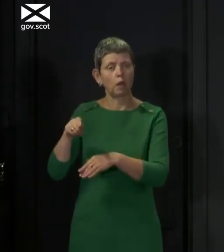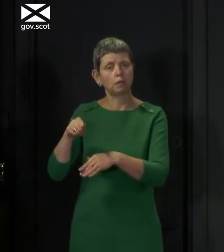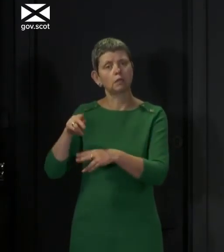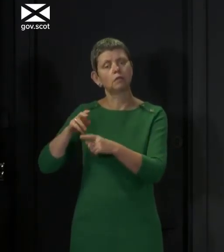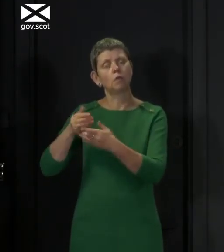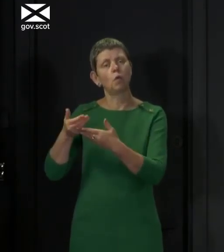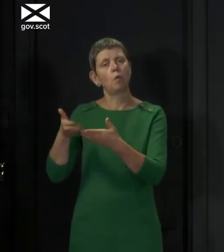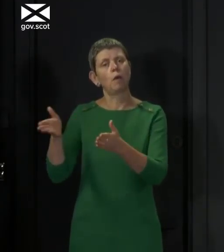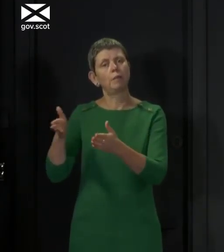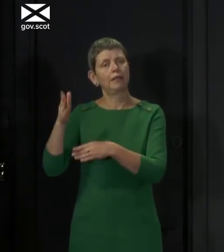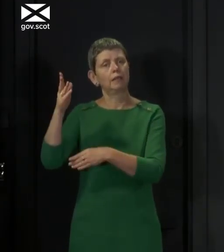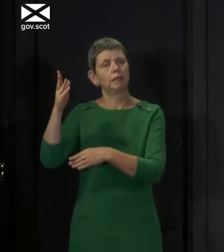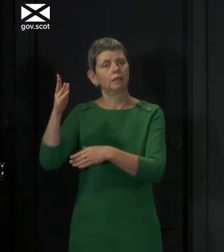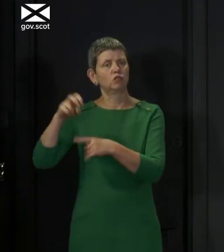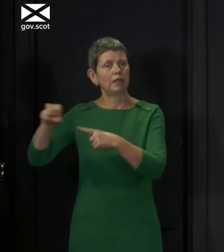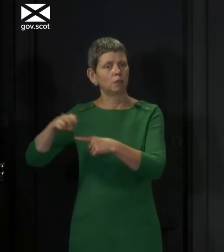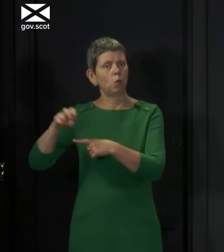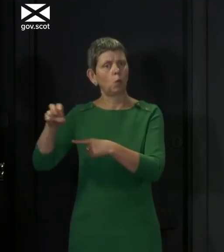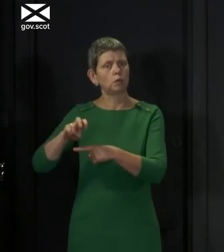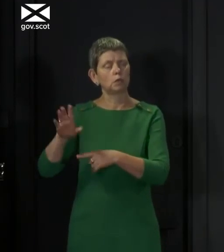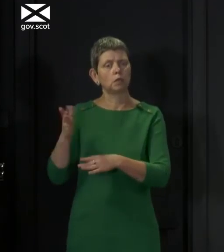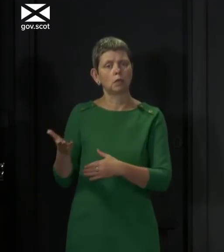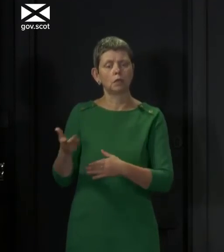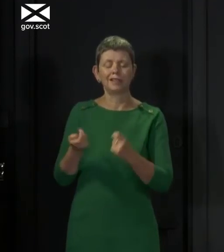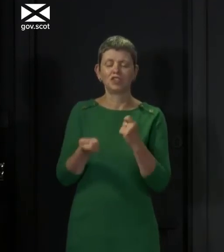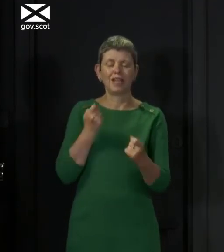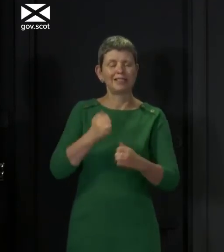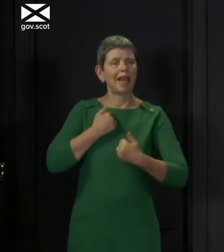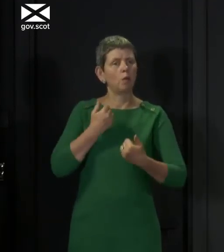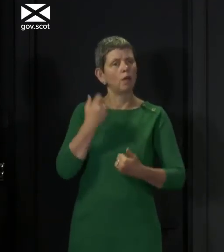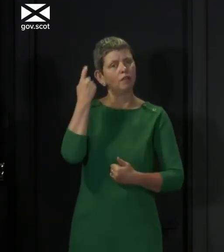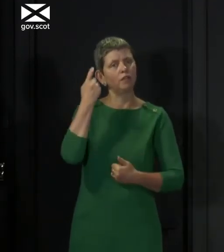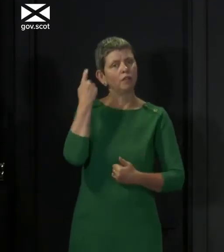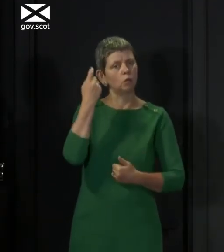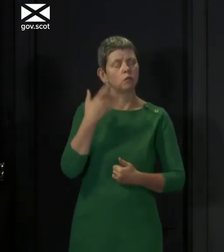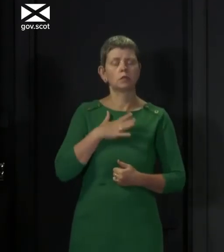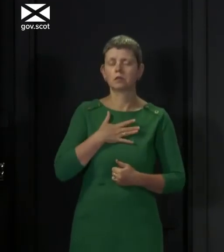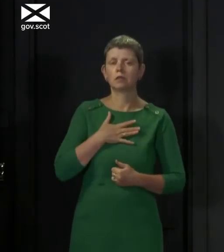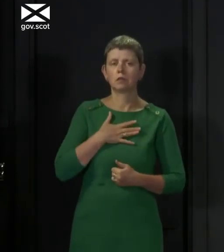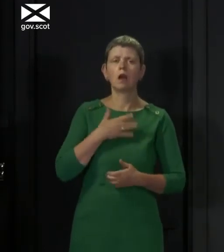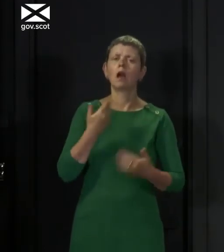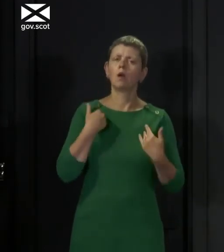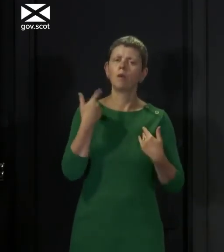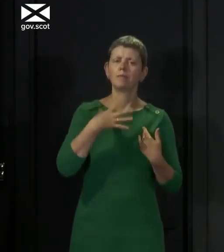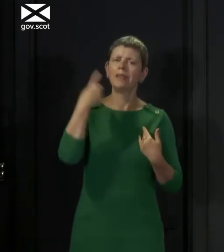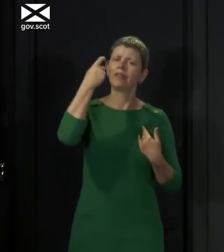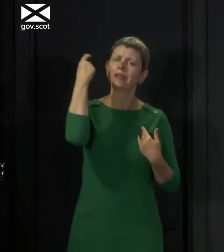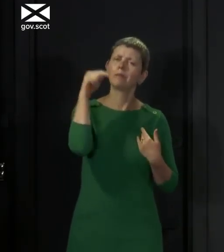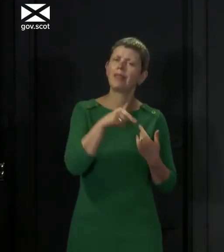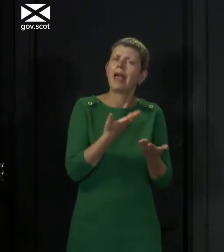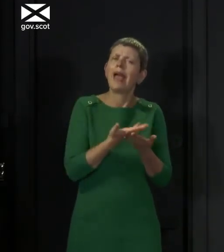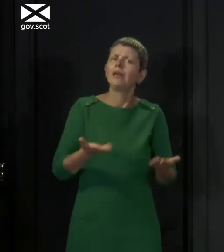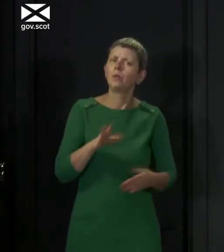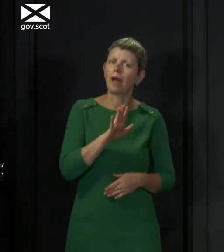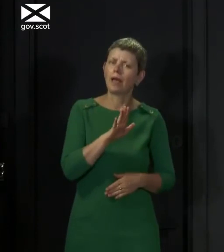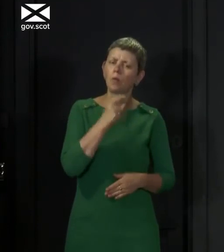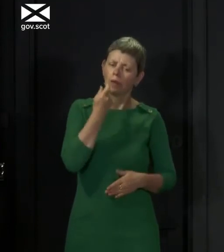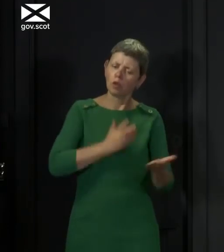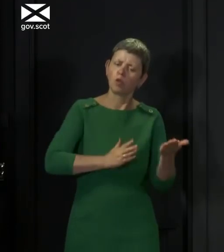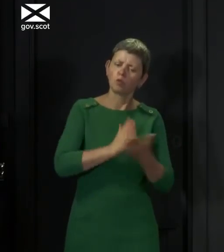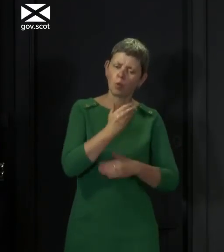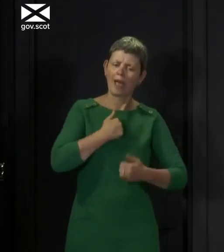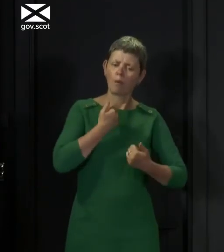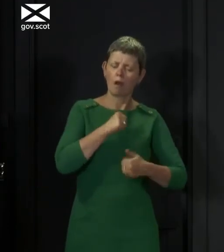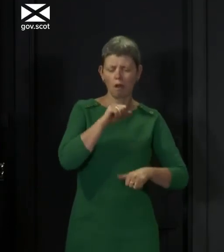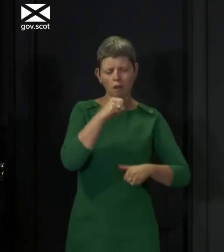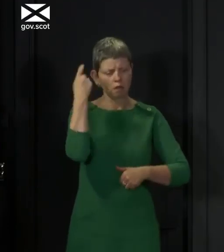doesn't change the consideration that we currently have underway. We were already looking at that. We will continue to go through that process and come to